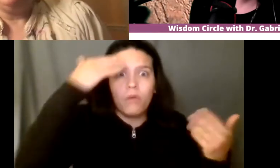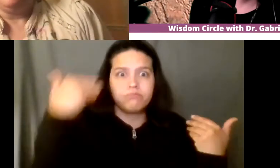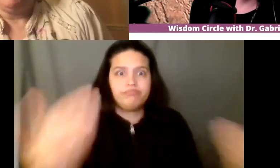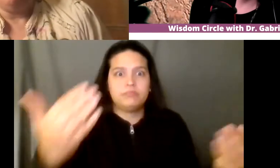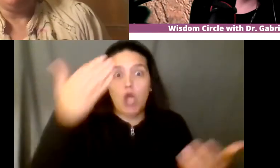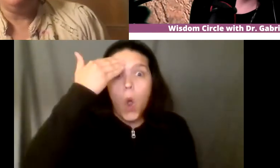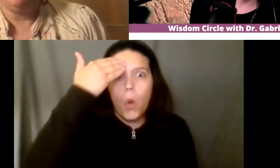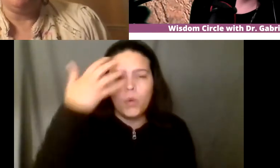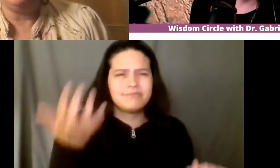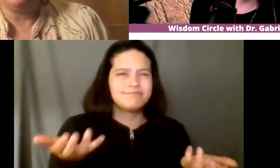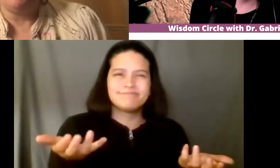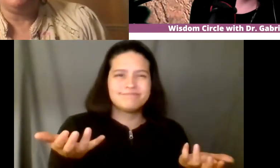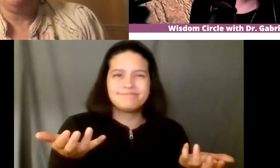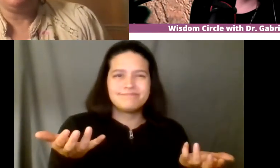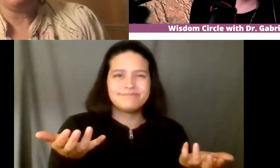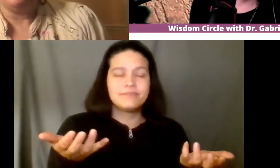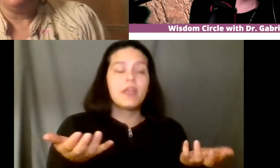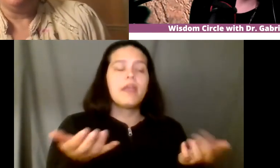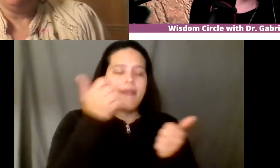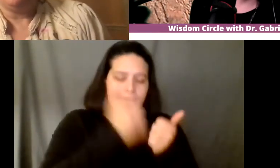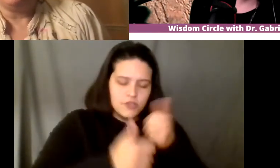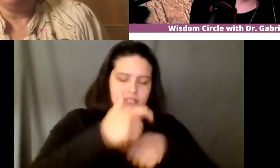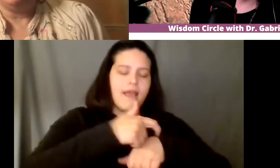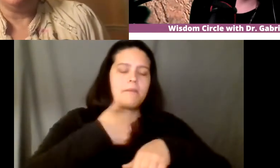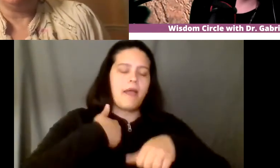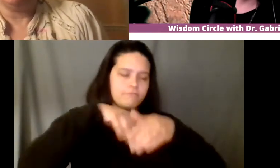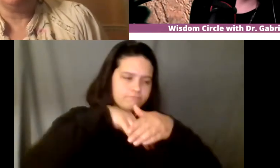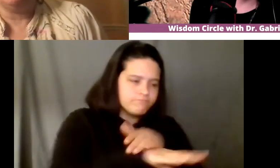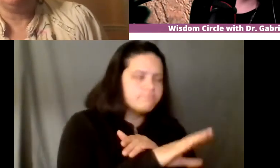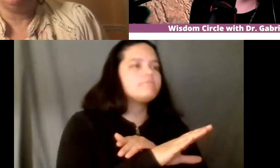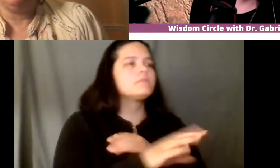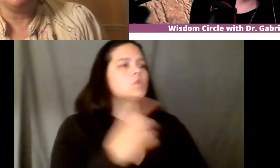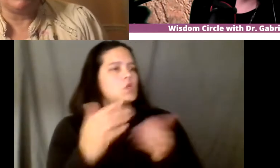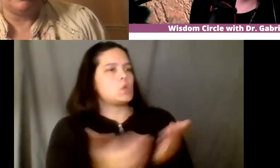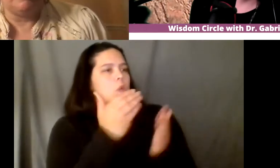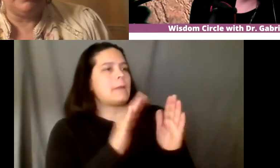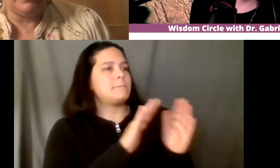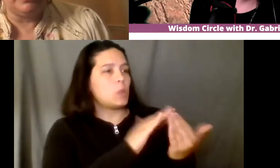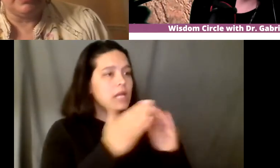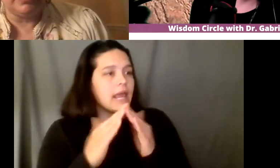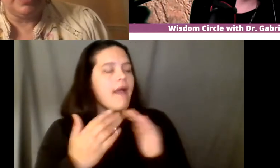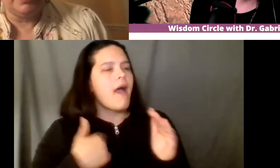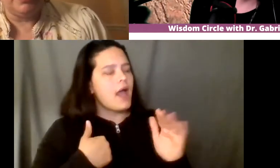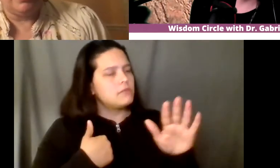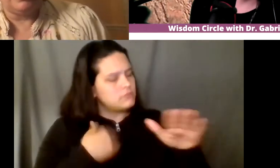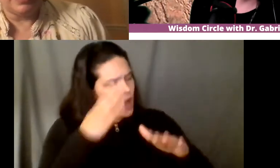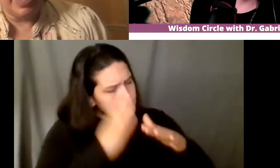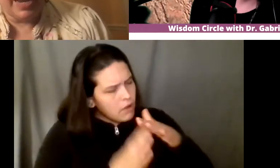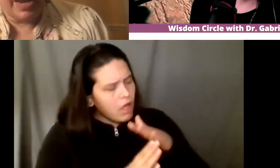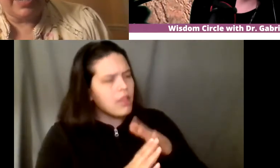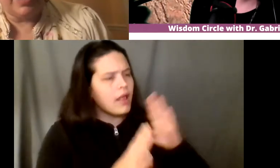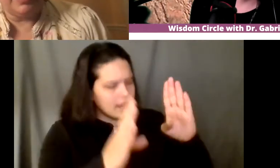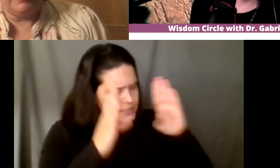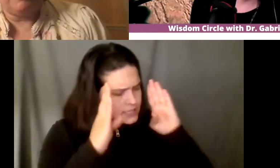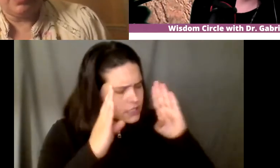um always go in with with a with a with as much humbleness and listening as i